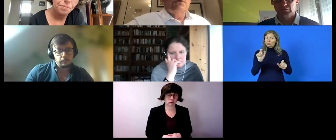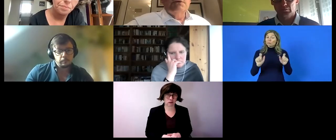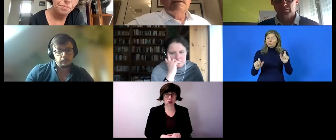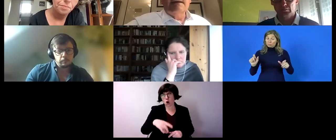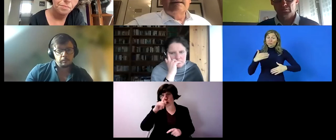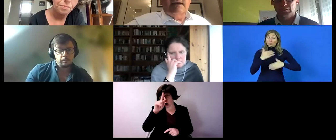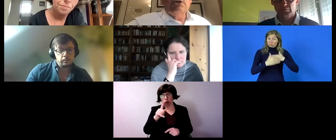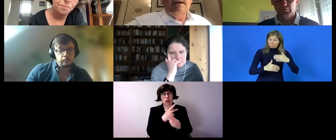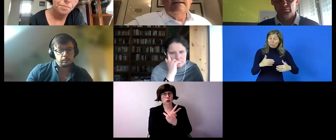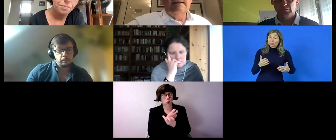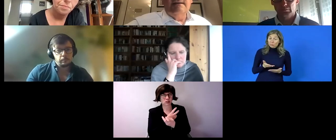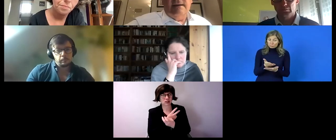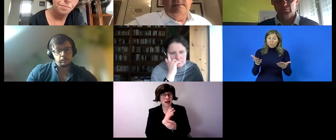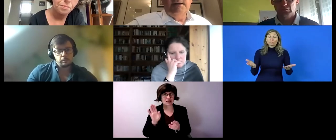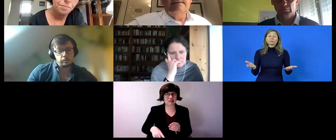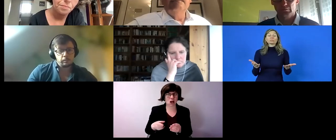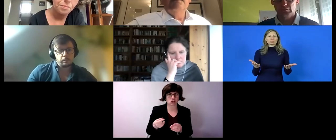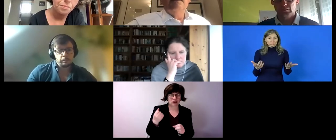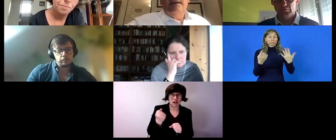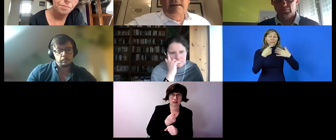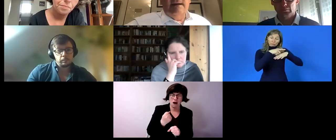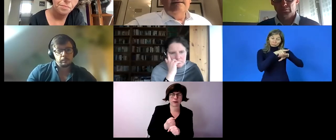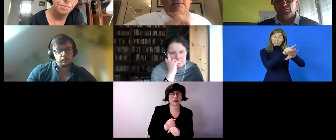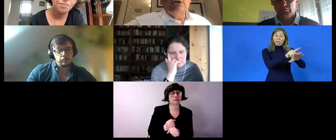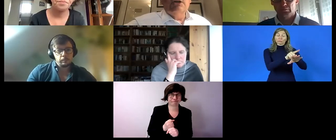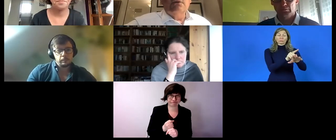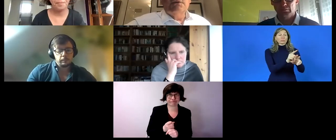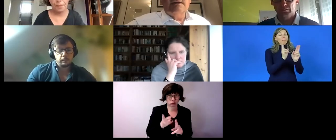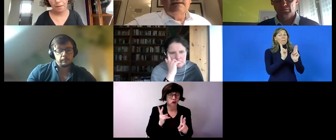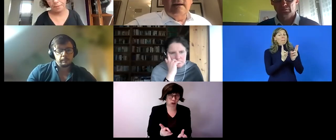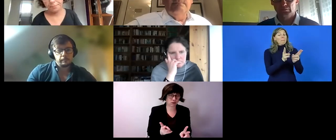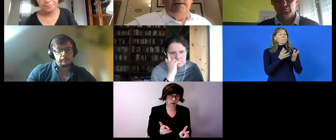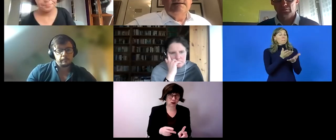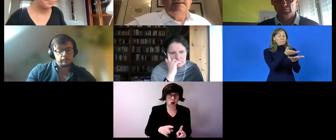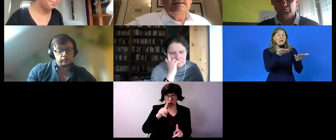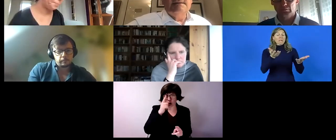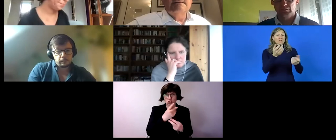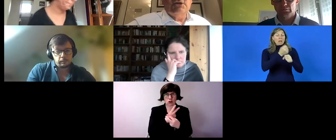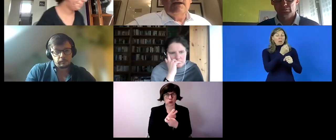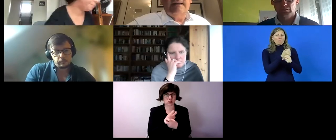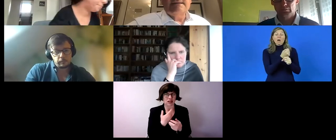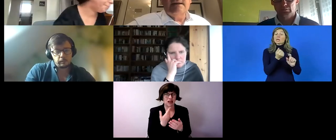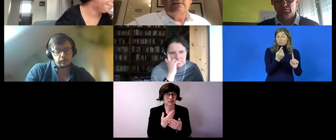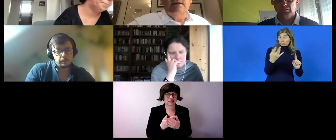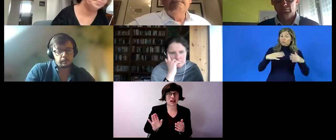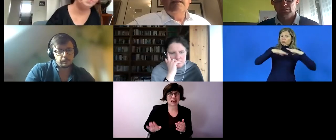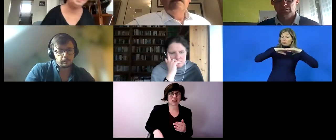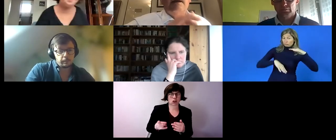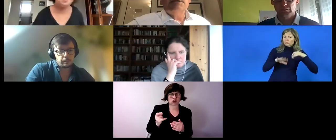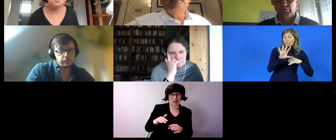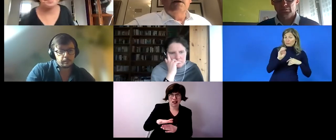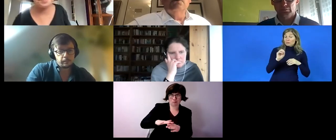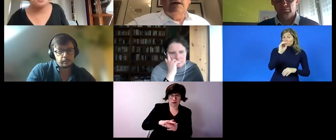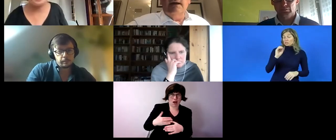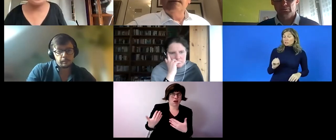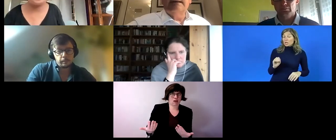integrated into the mainstream labor market and some of them with less than 50 percent capacity to